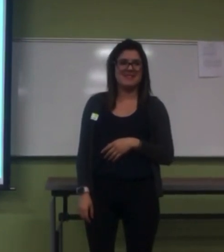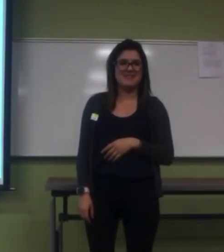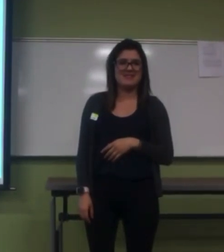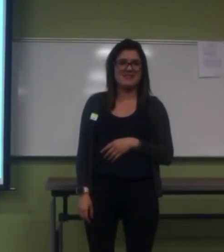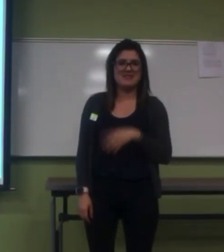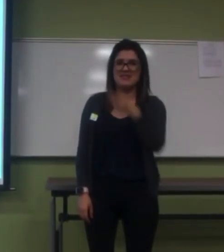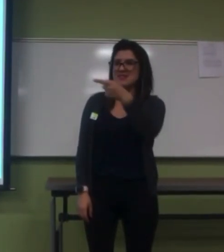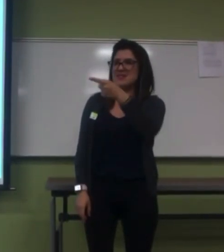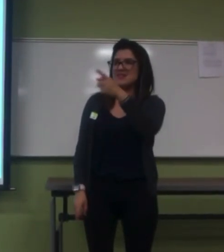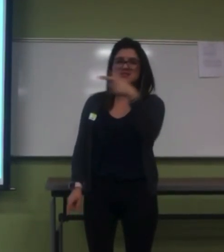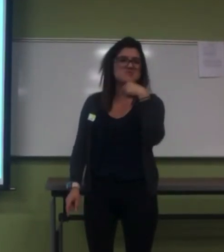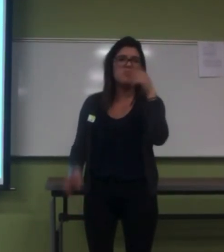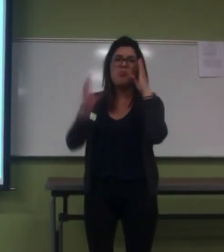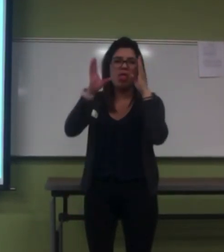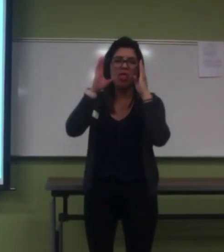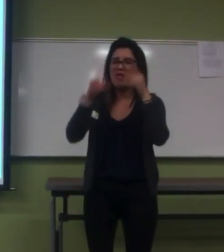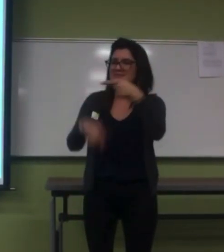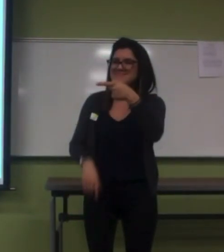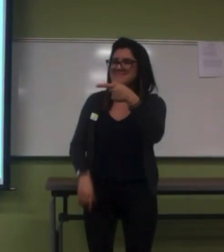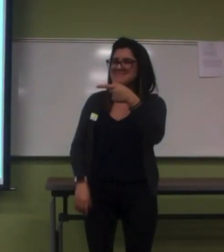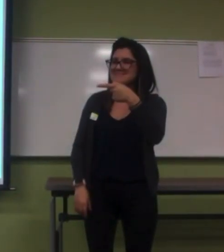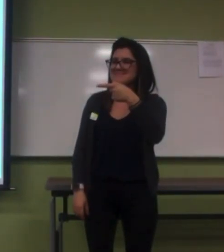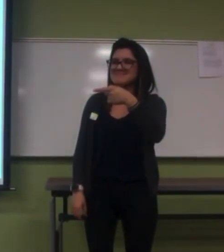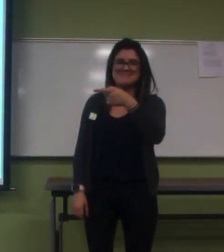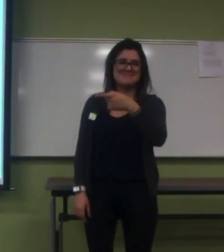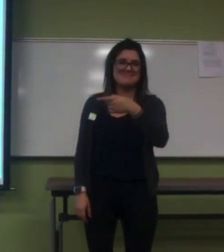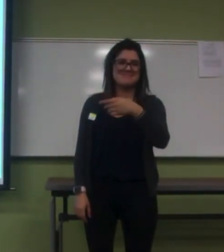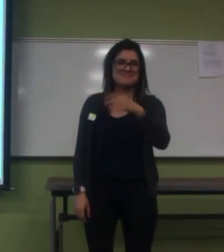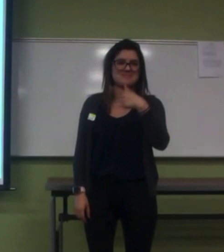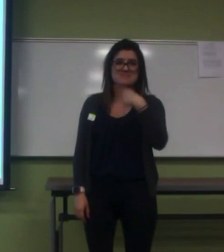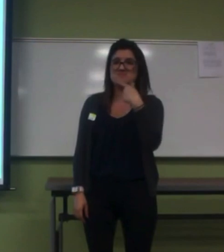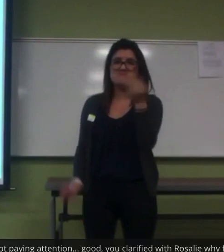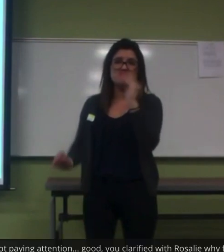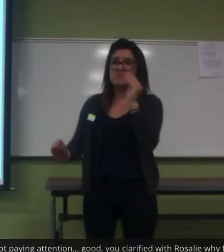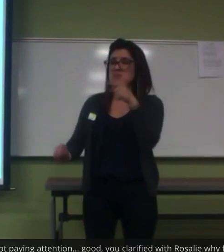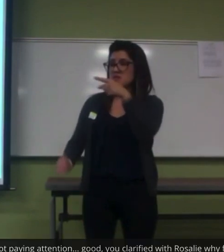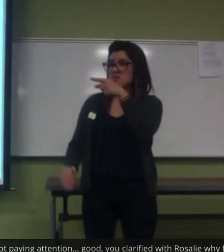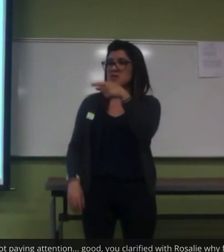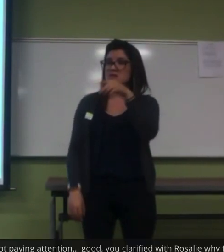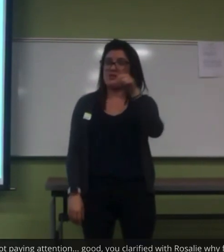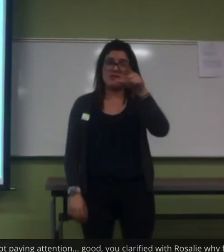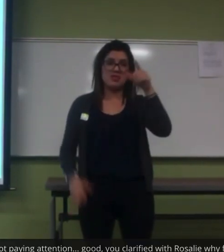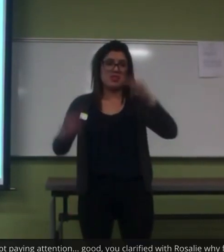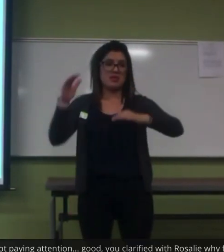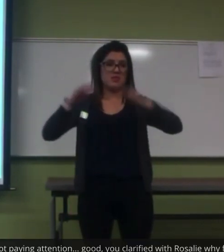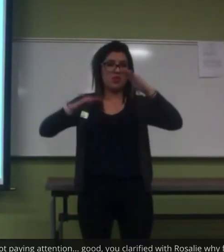See here. So, you said that you're a Libra, right?